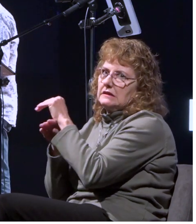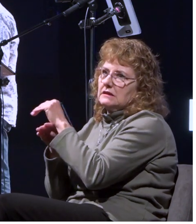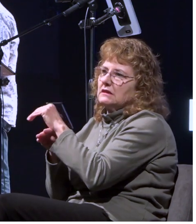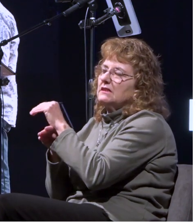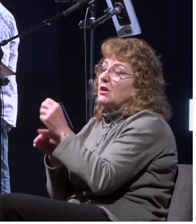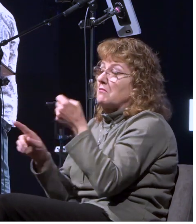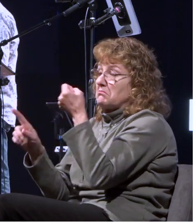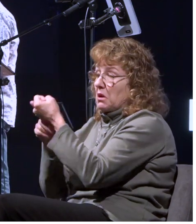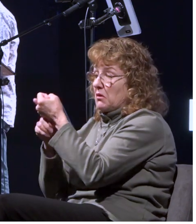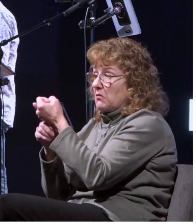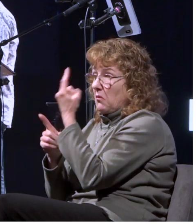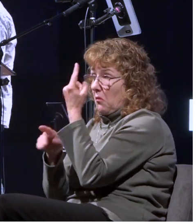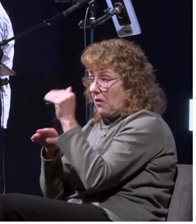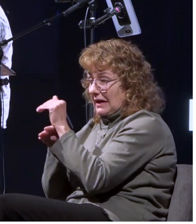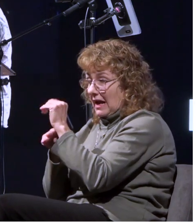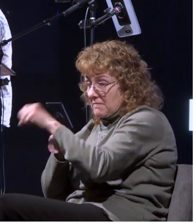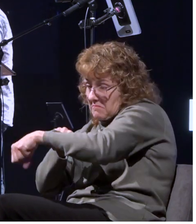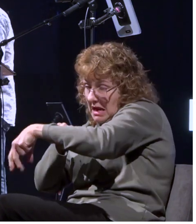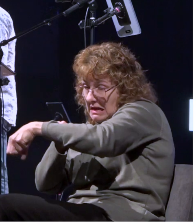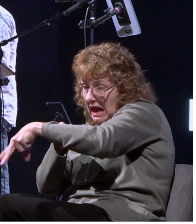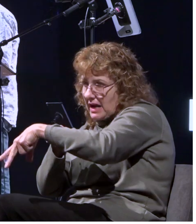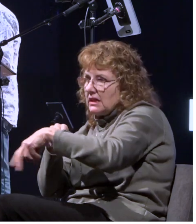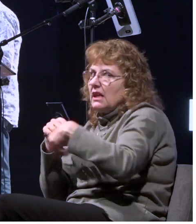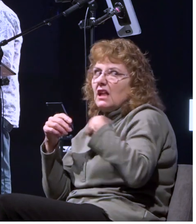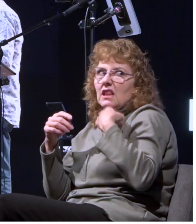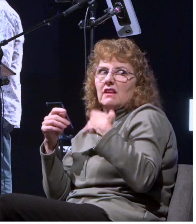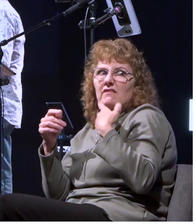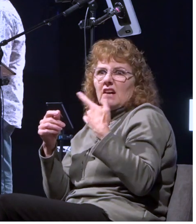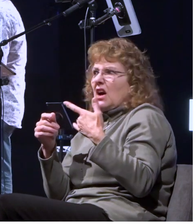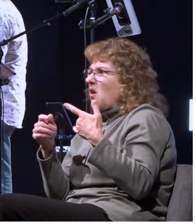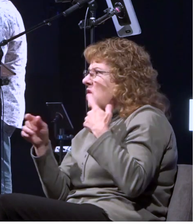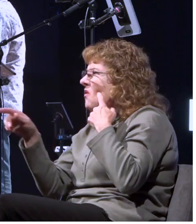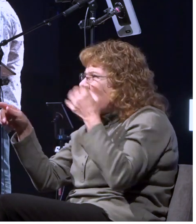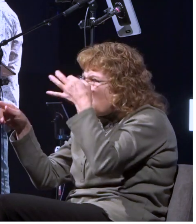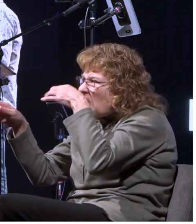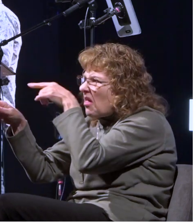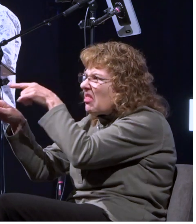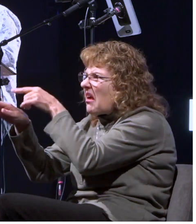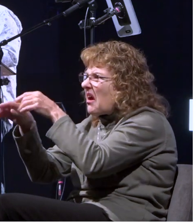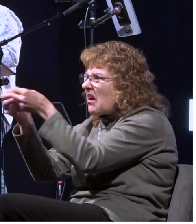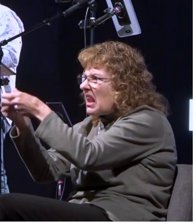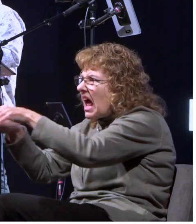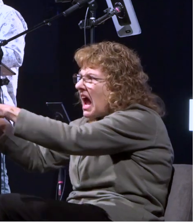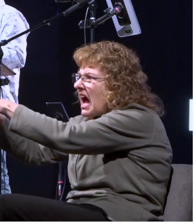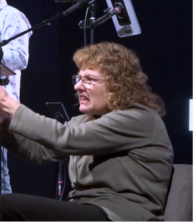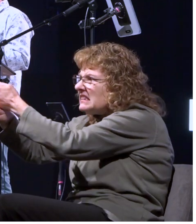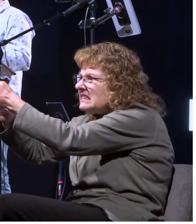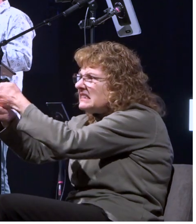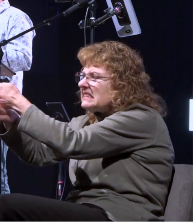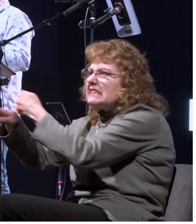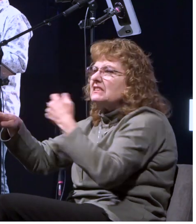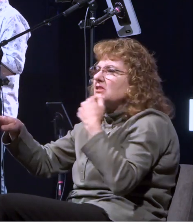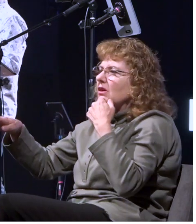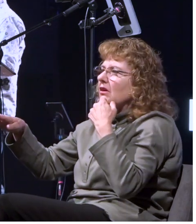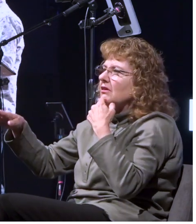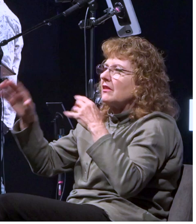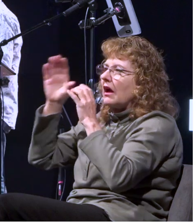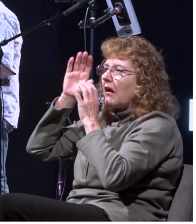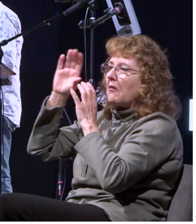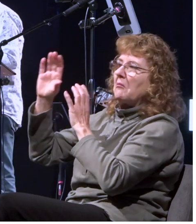sailors sensed that they were drawing near some land and they took soundings and found it to be 20 fathoms a